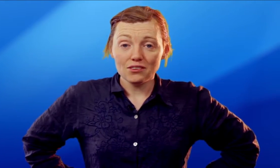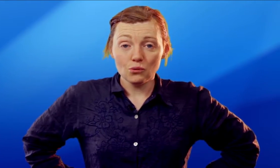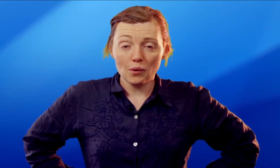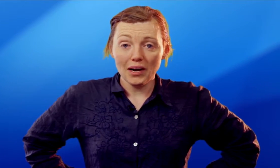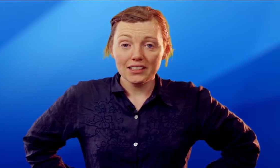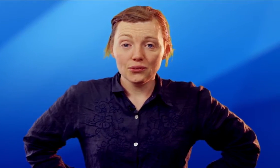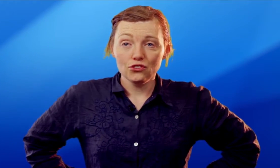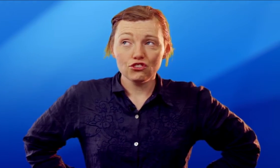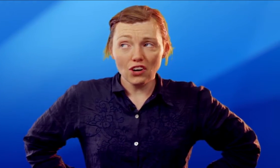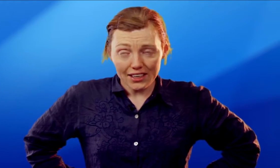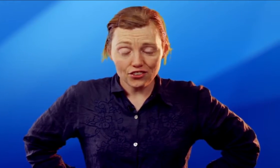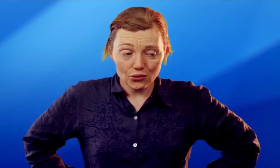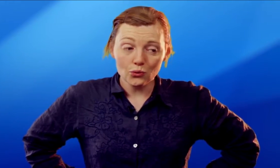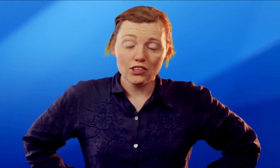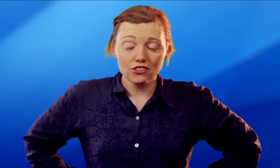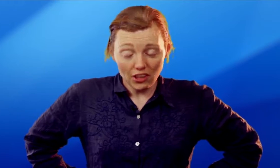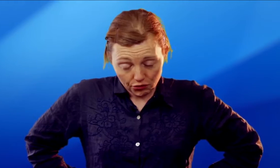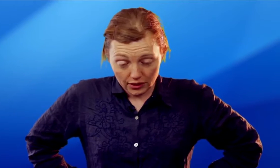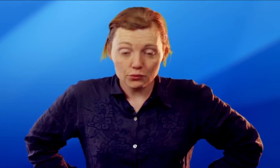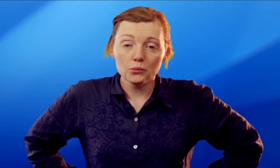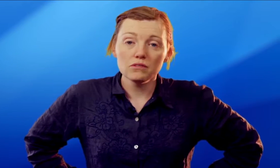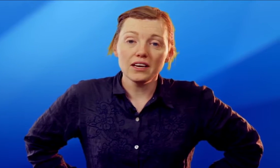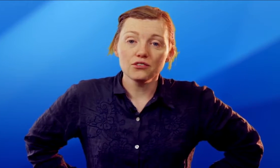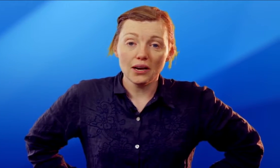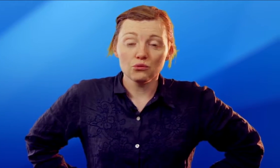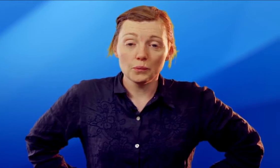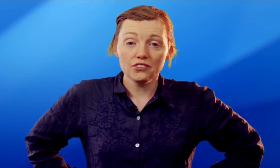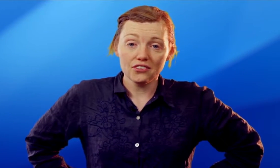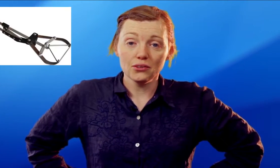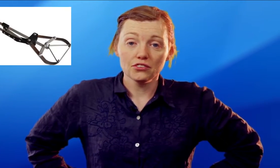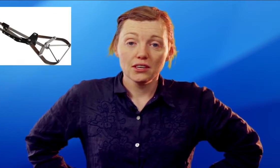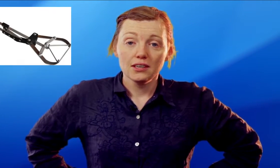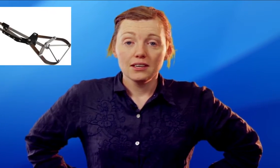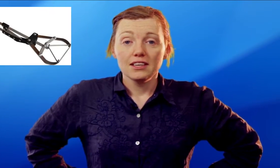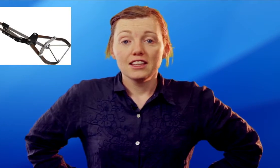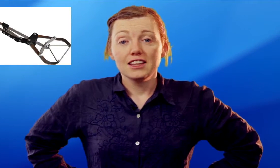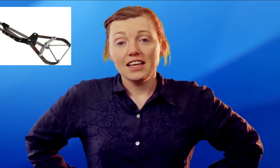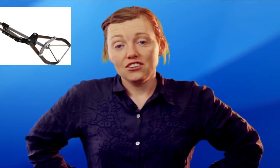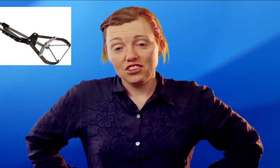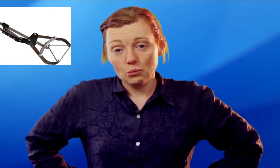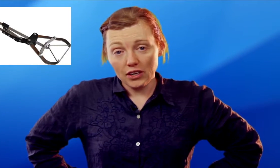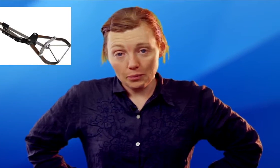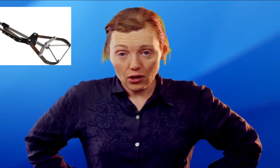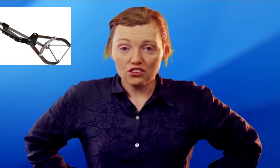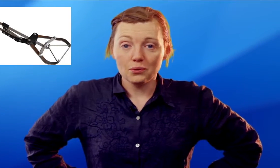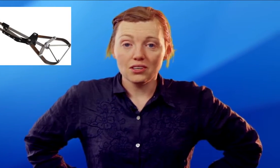have a former pilot who tried to consensually remove a trans woman's testicles. Then she wound up in the hospital